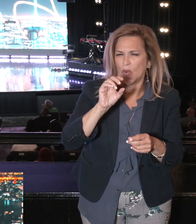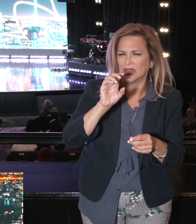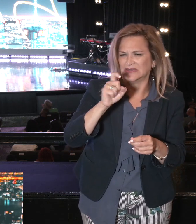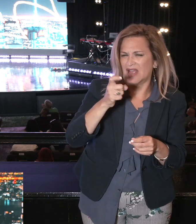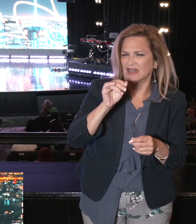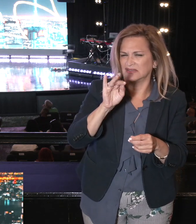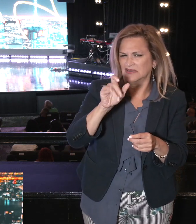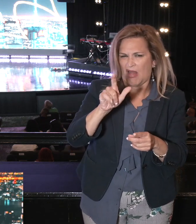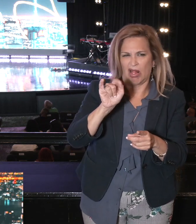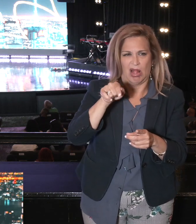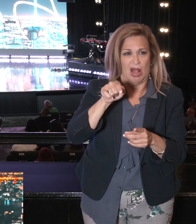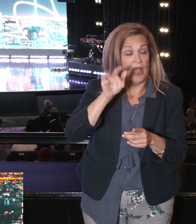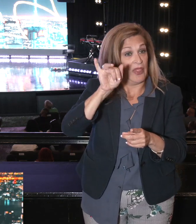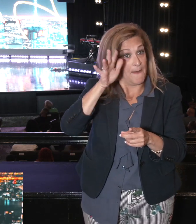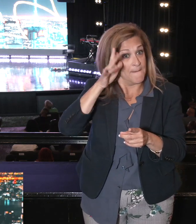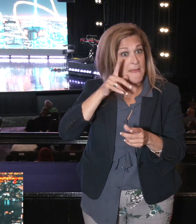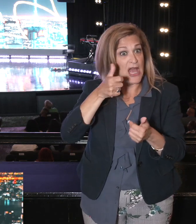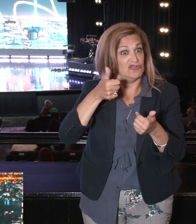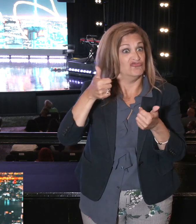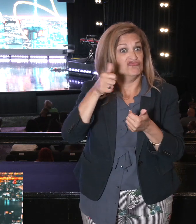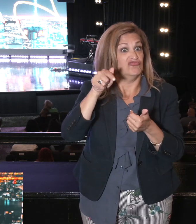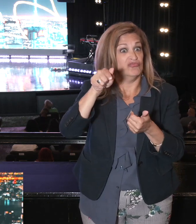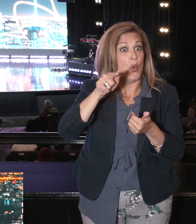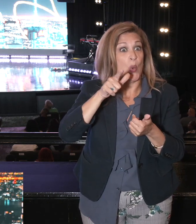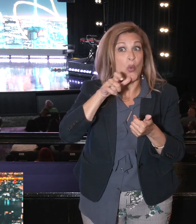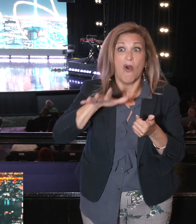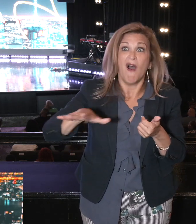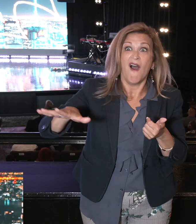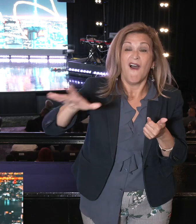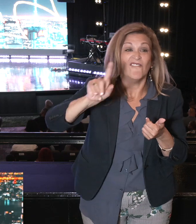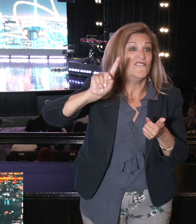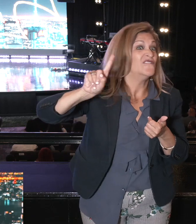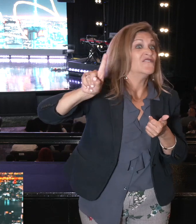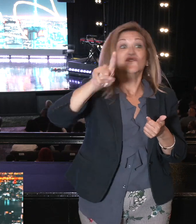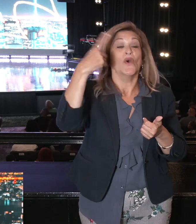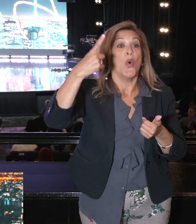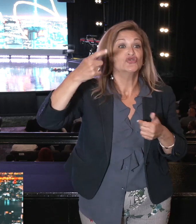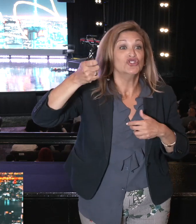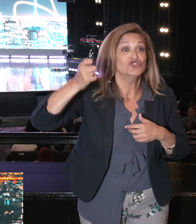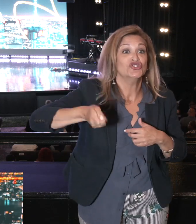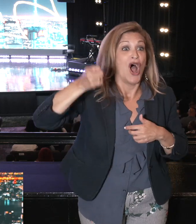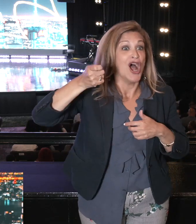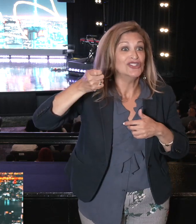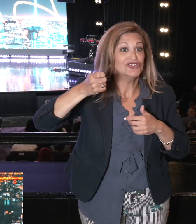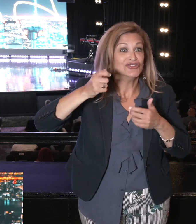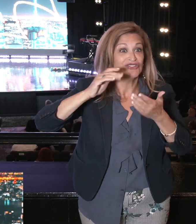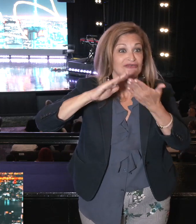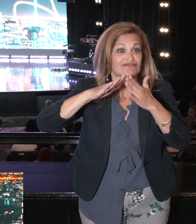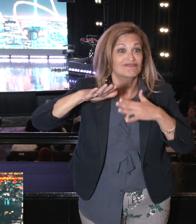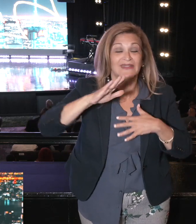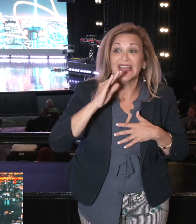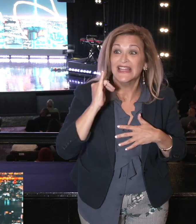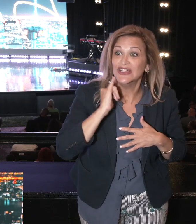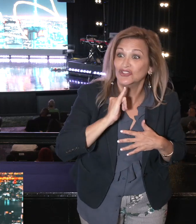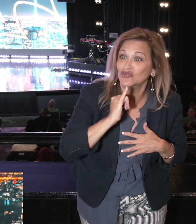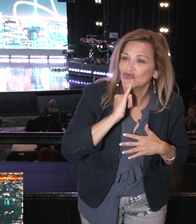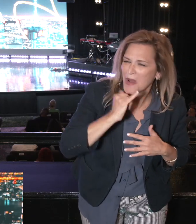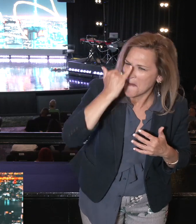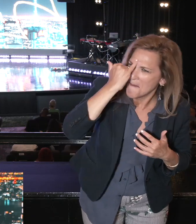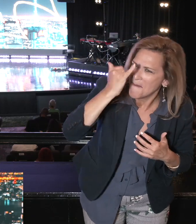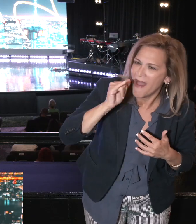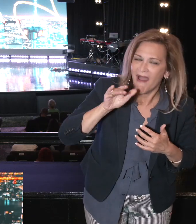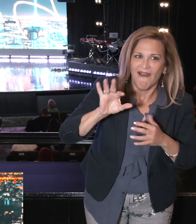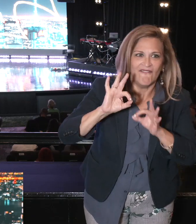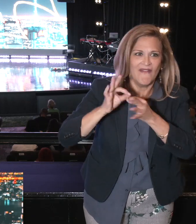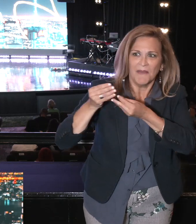He was the first judge of Israel. Talk about this being passed on. Amazing. That's why the Bible has, the Bible wants us to learn